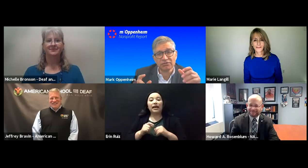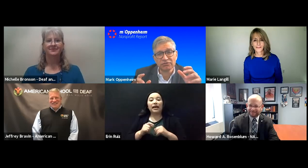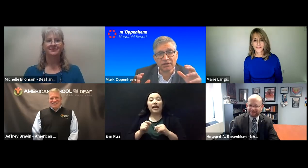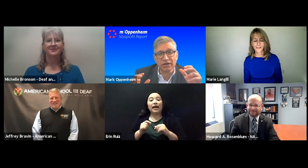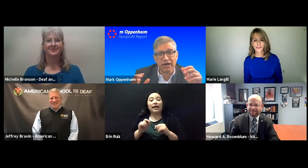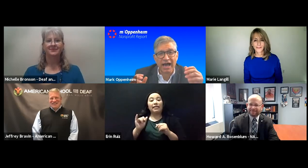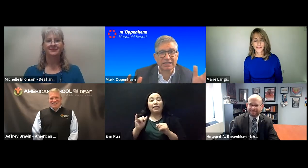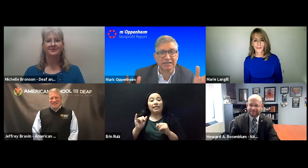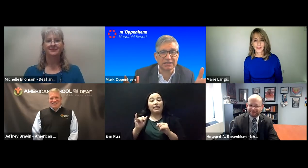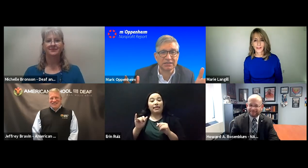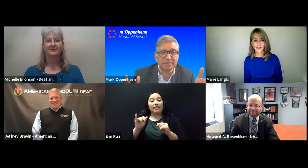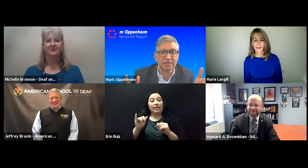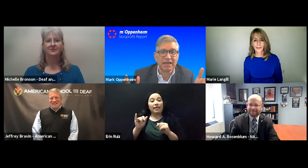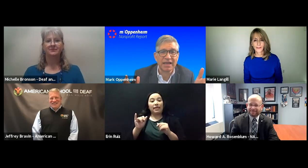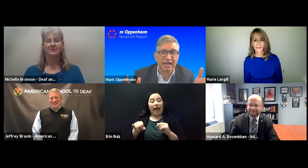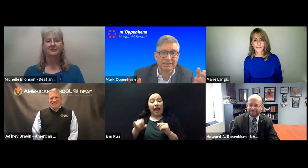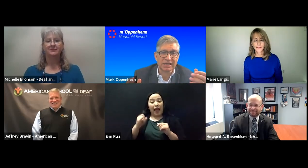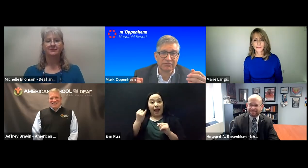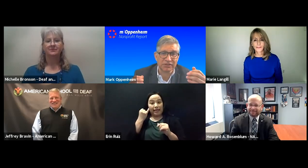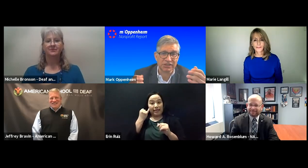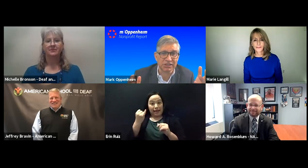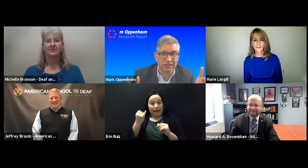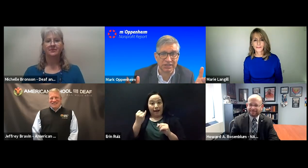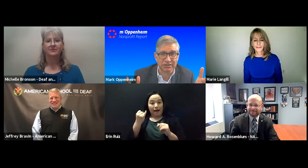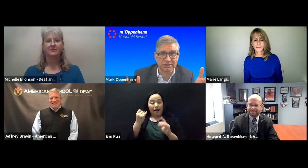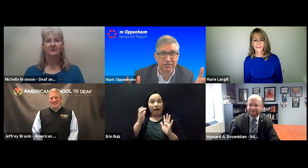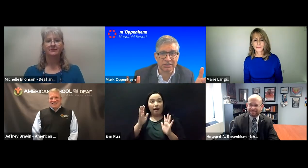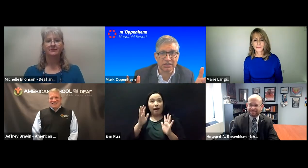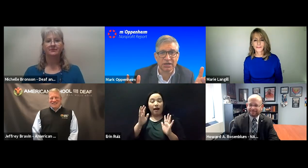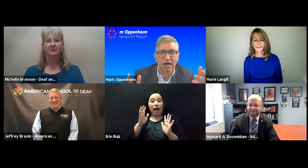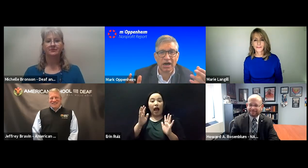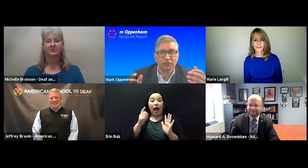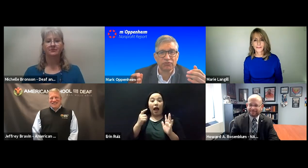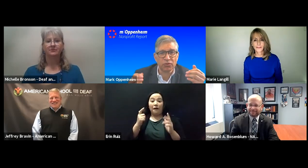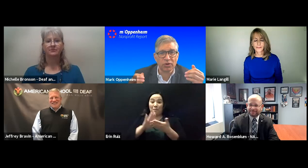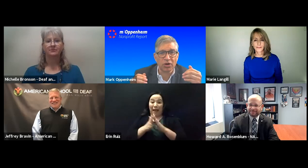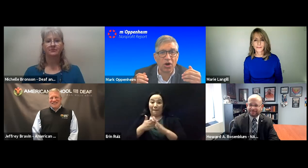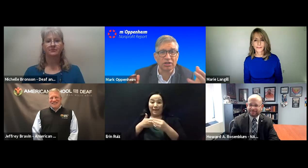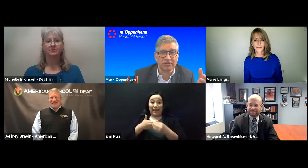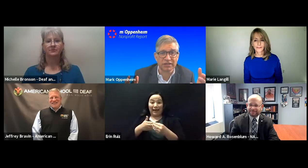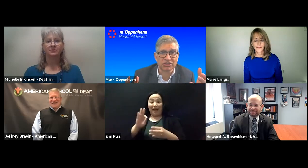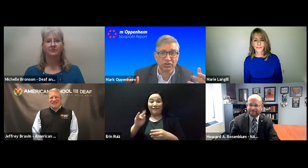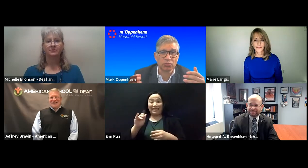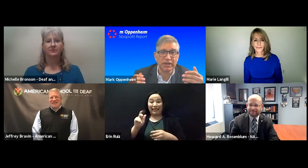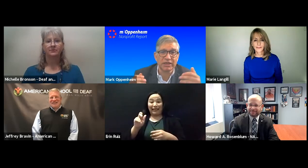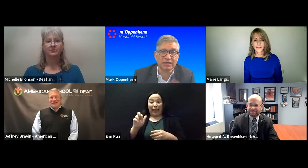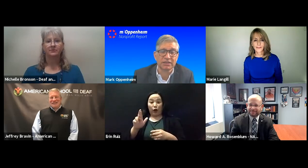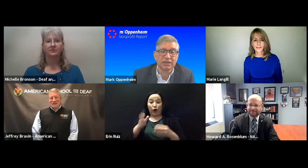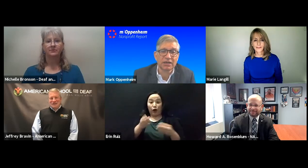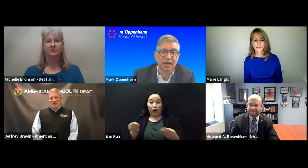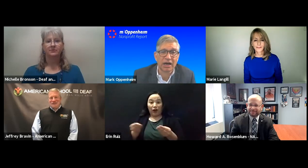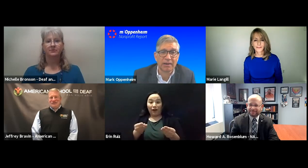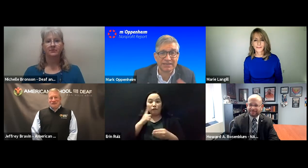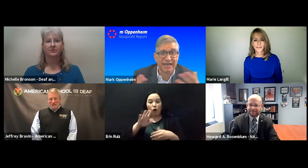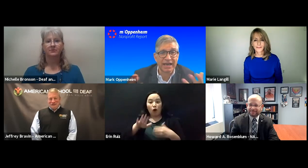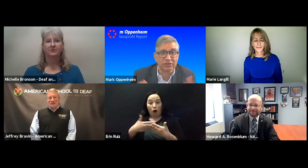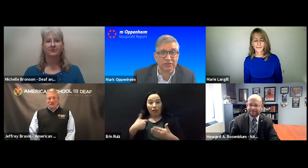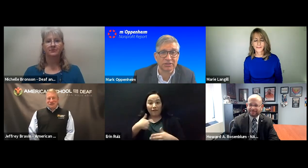of acting as a facilitator for all of us so that we can